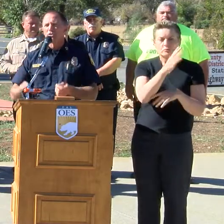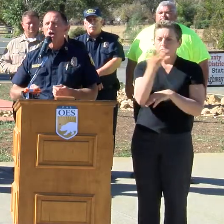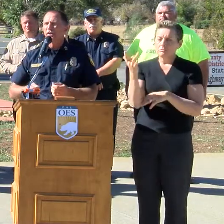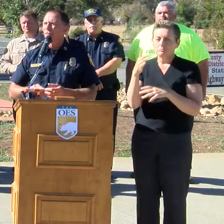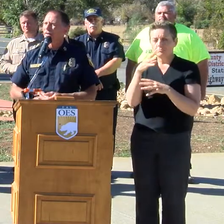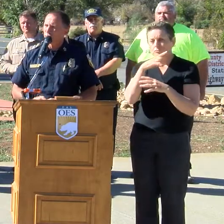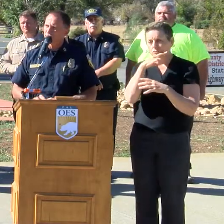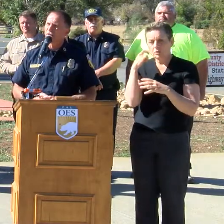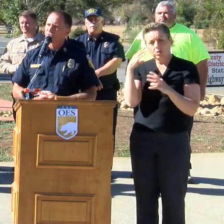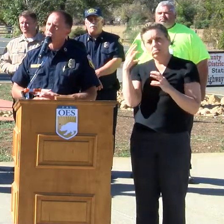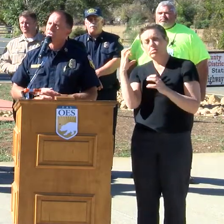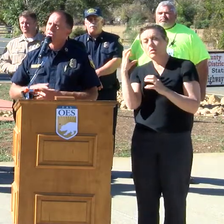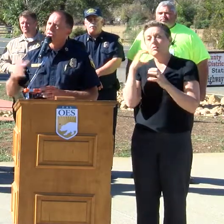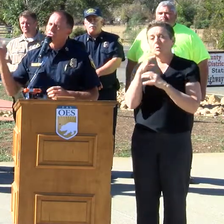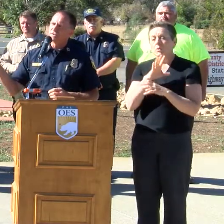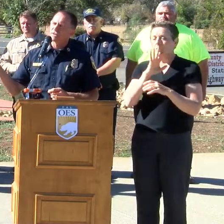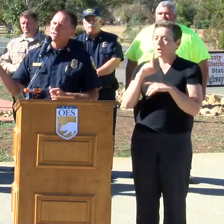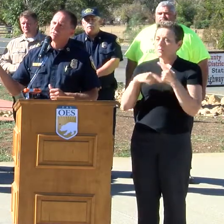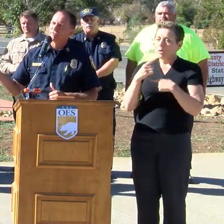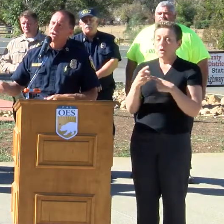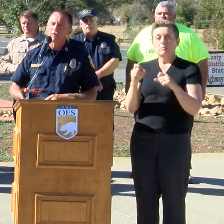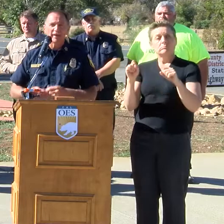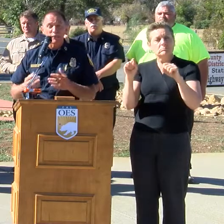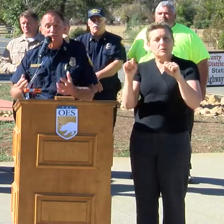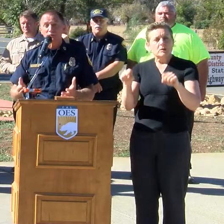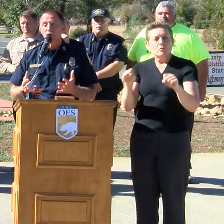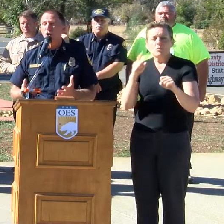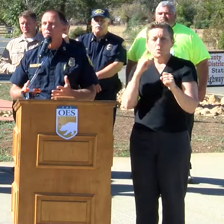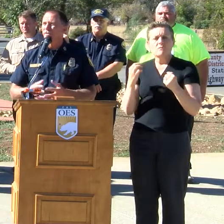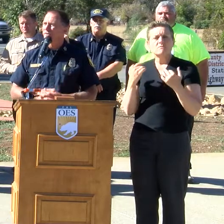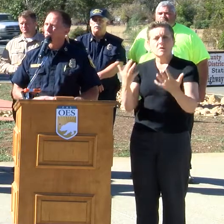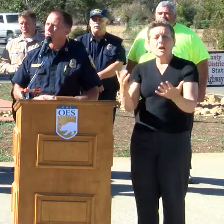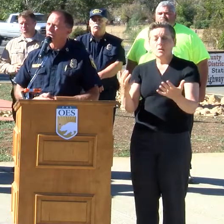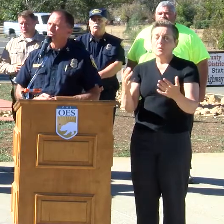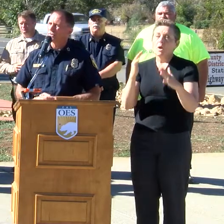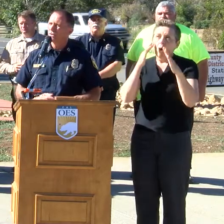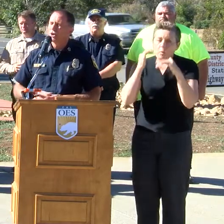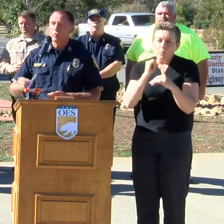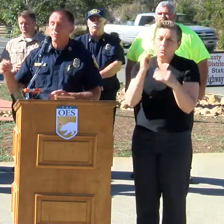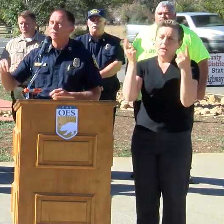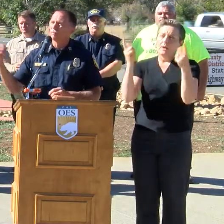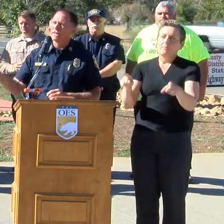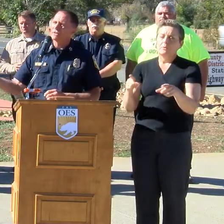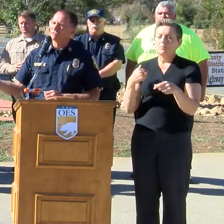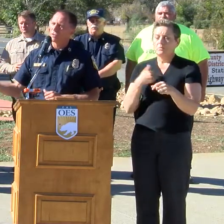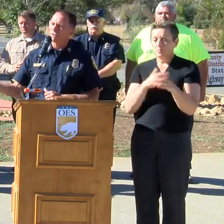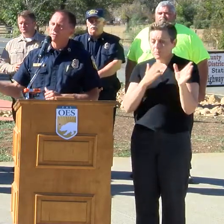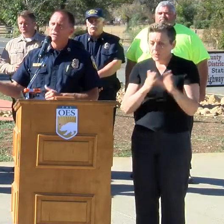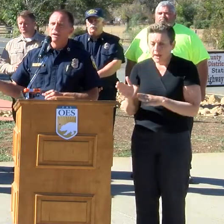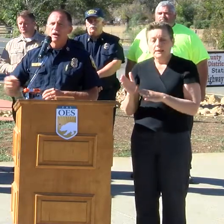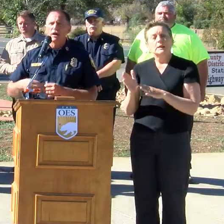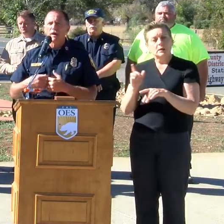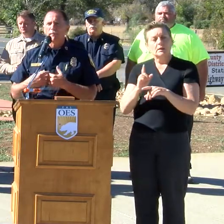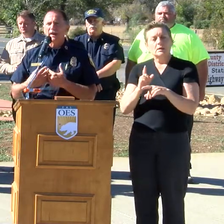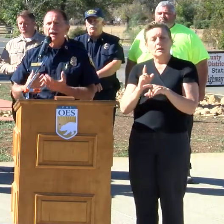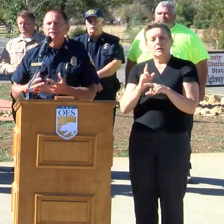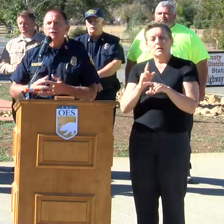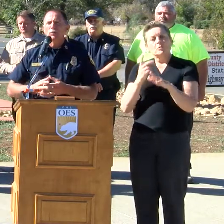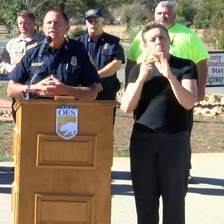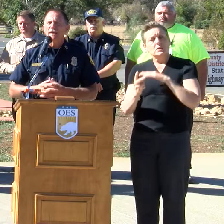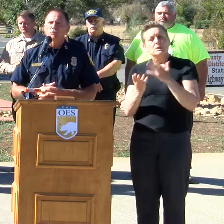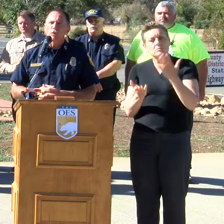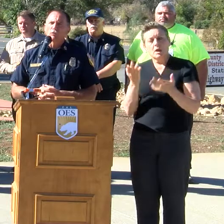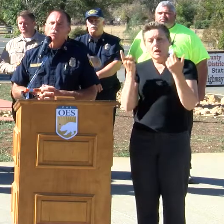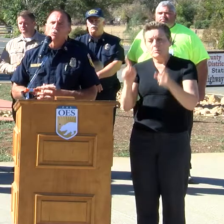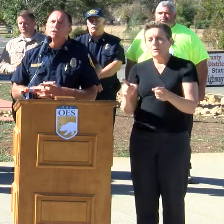We've been talking about the potential for this kind of fire. We've absolutely been hoping that it wouldn't happen. We've been planning for it. But I